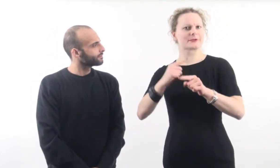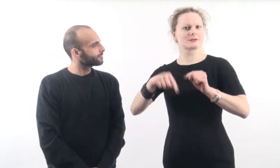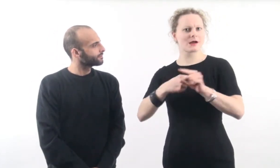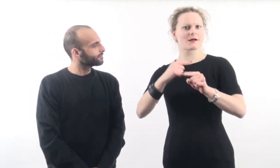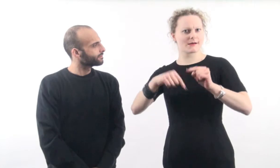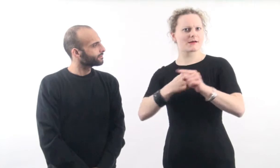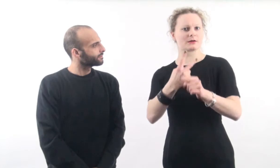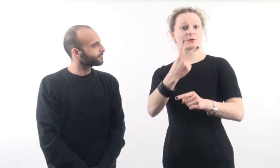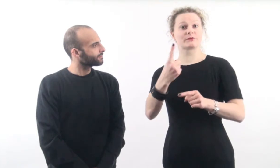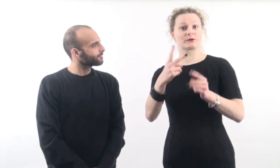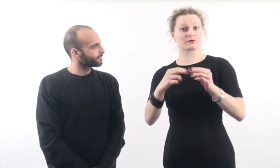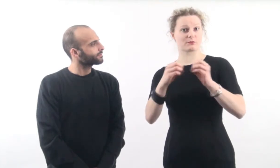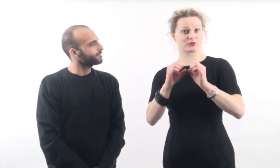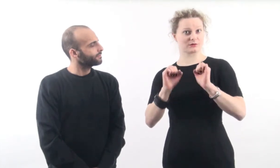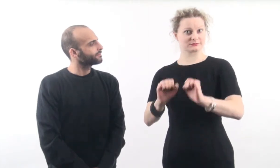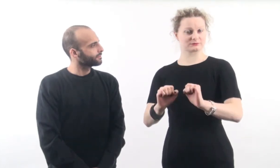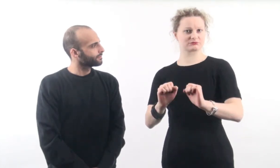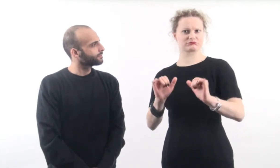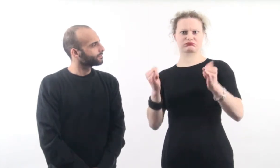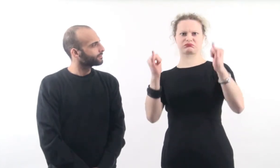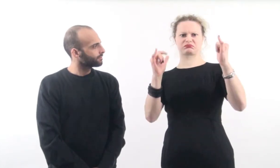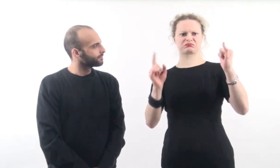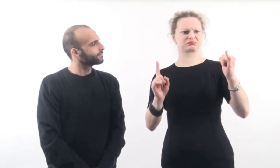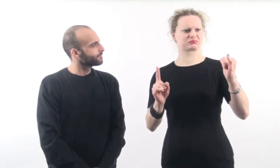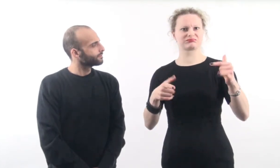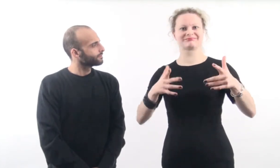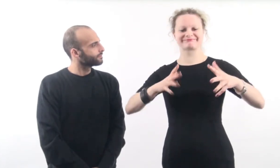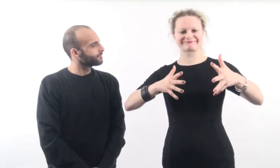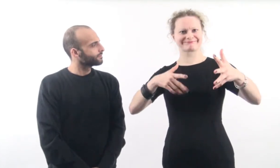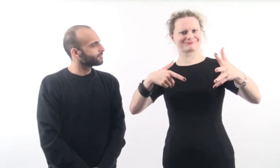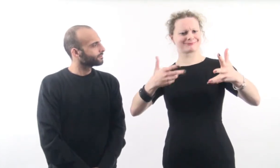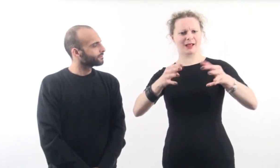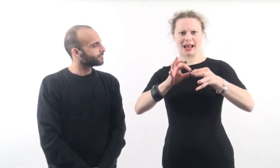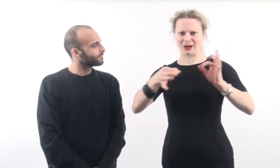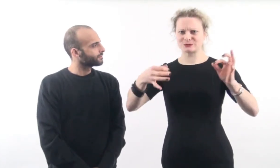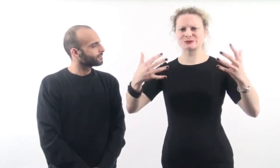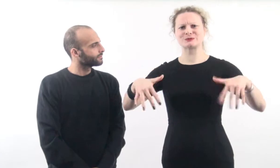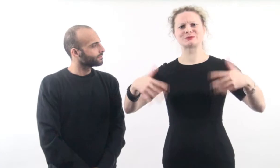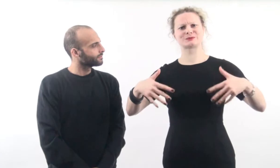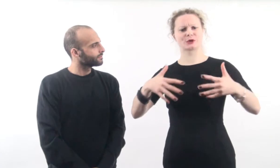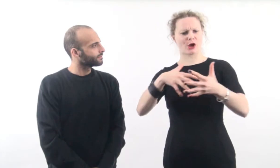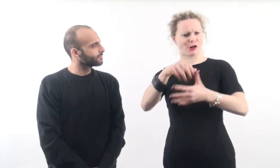Language Day happens every year on the 21st February is their celebratory day. It celebrates the linguistic,